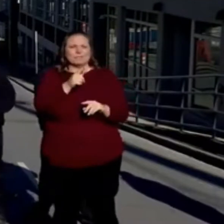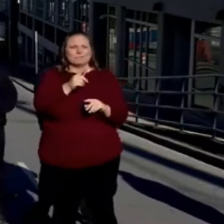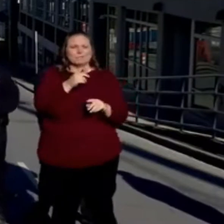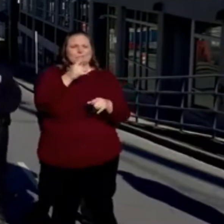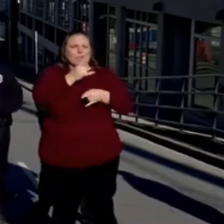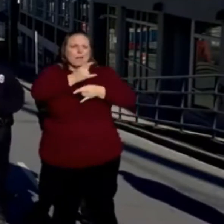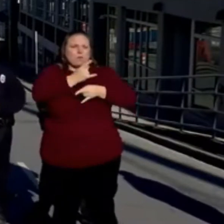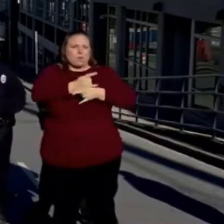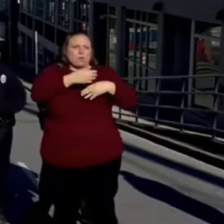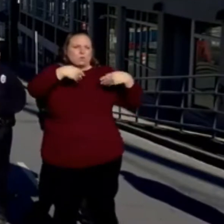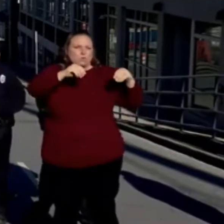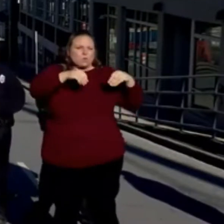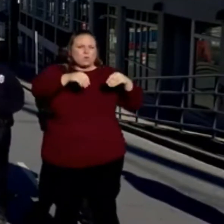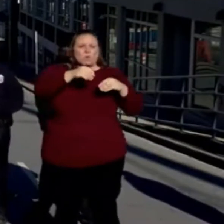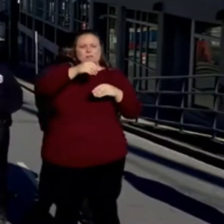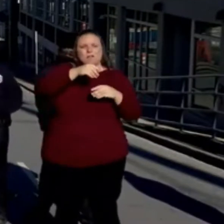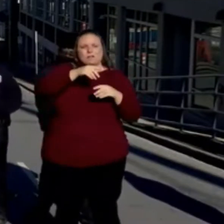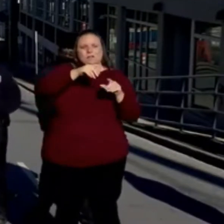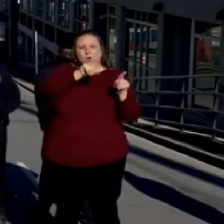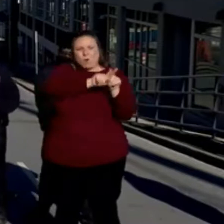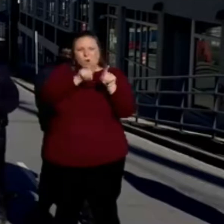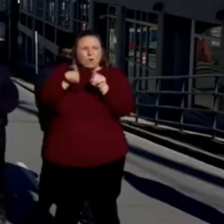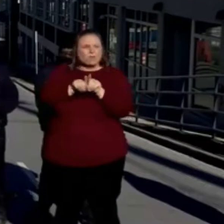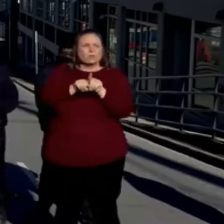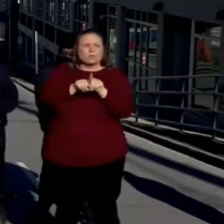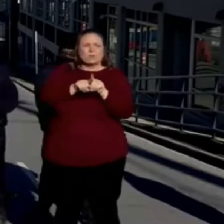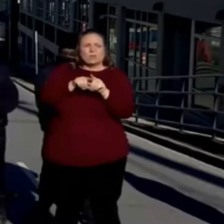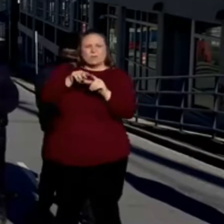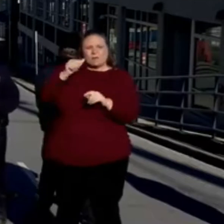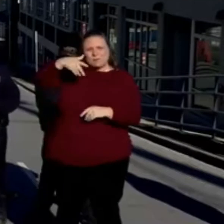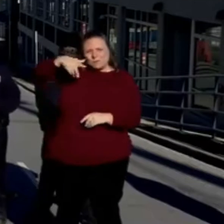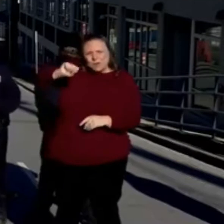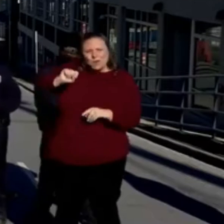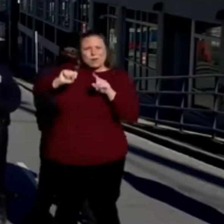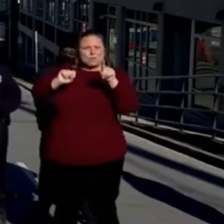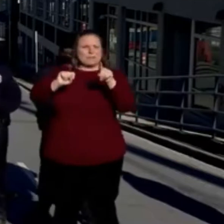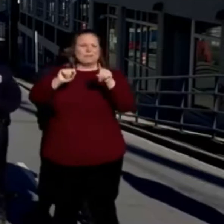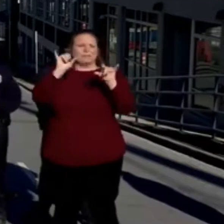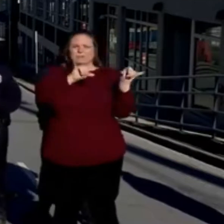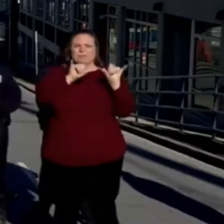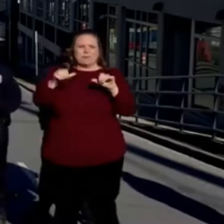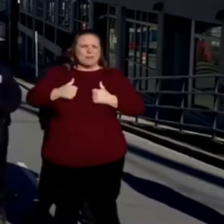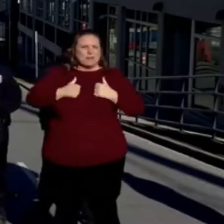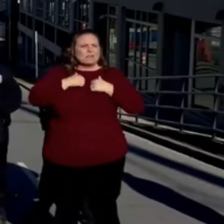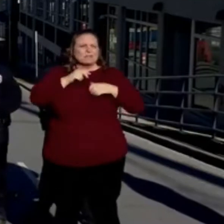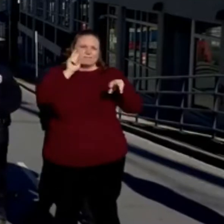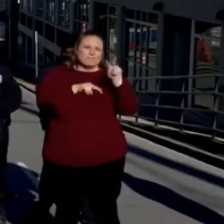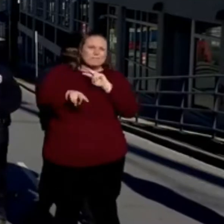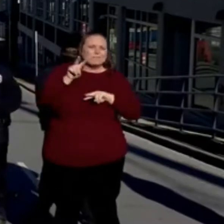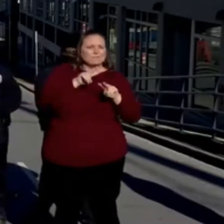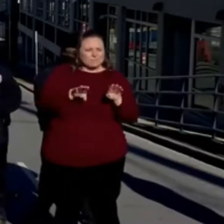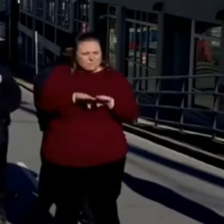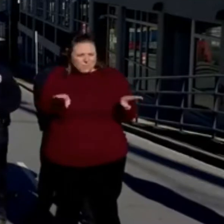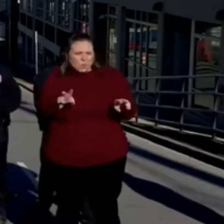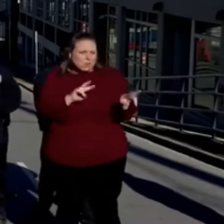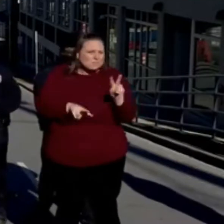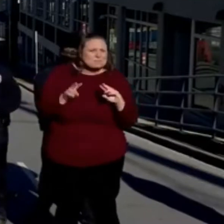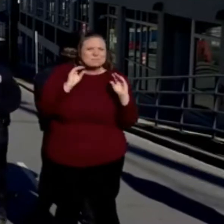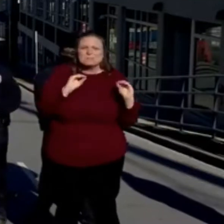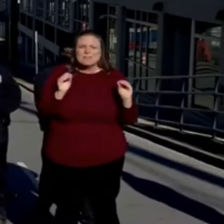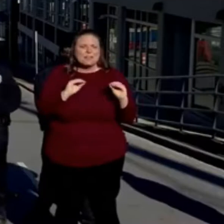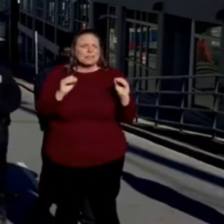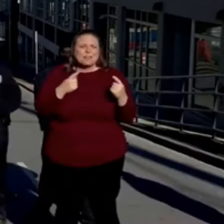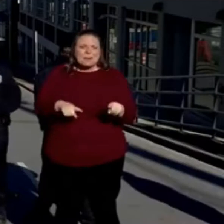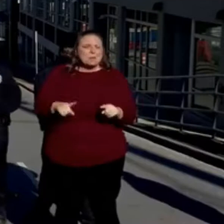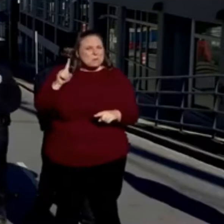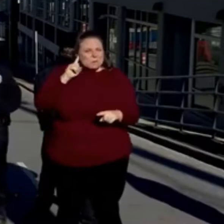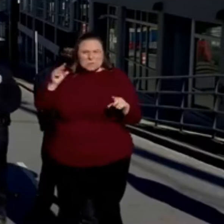apartment complex, an Airbnb that has the same address. I checked the bottom floor, couldn't see anything immediately,